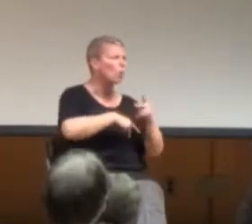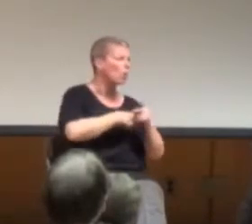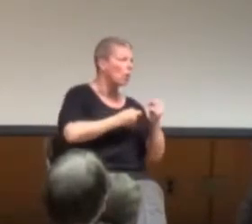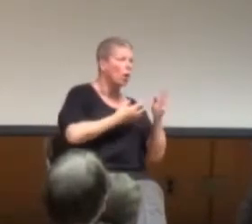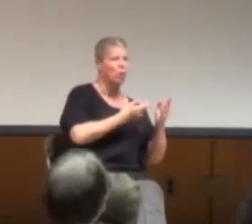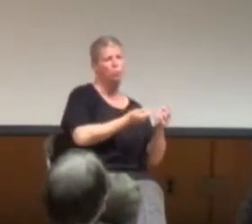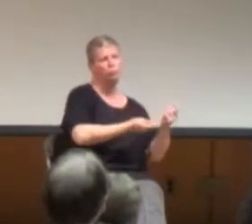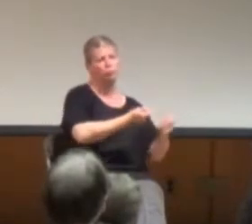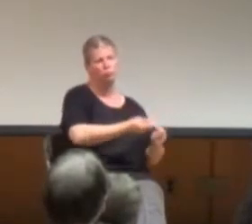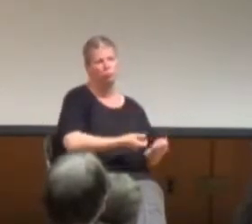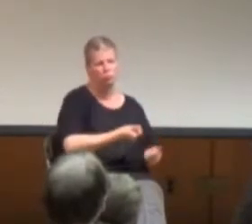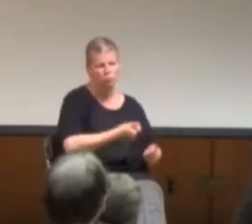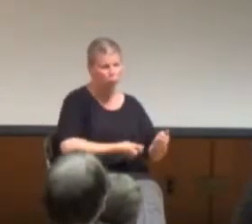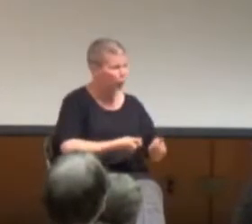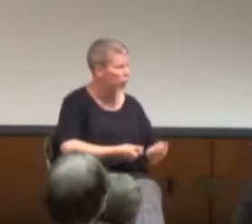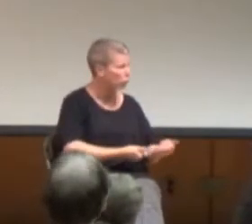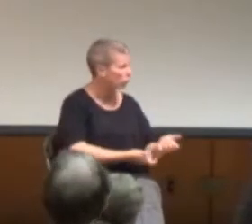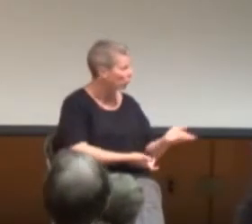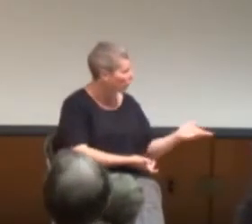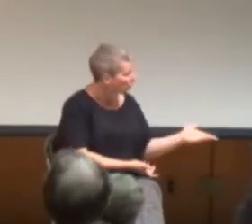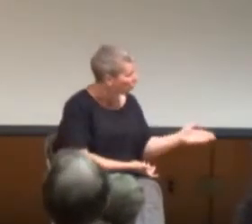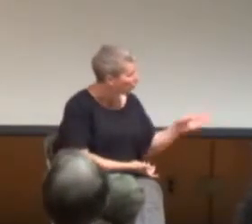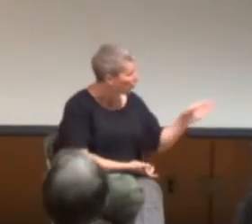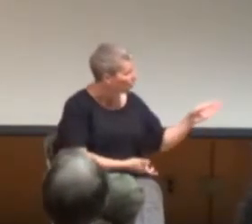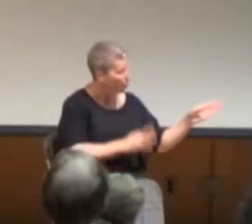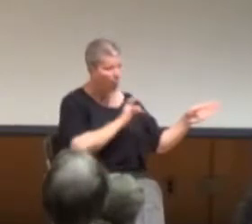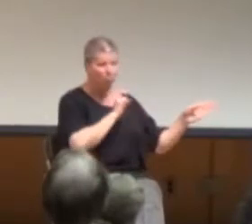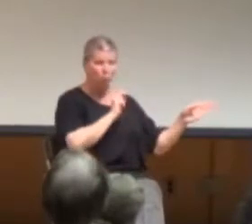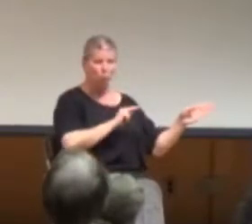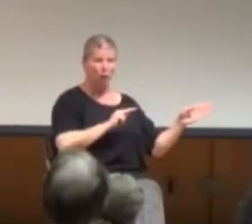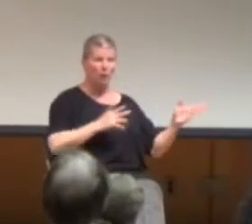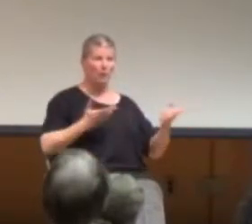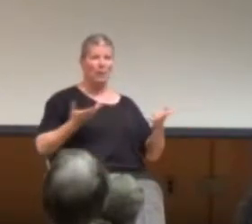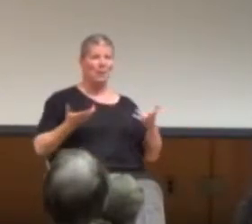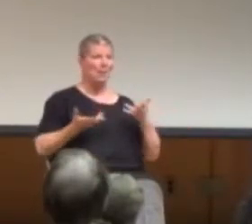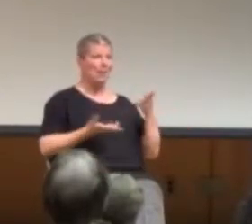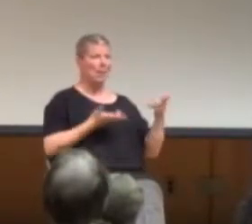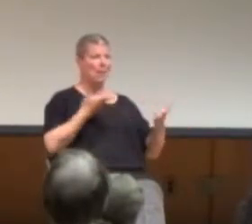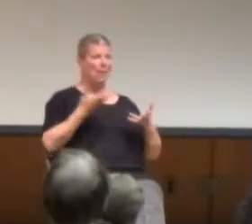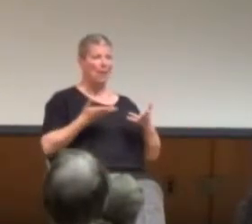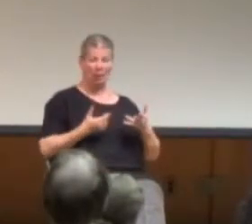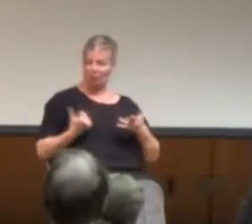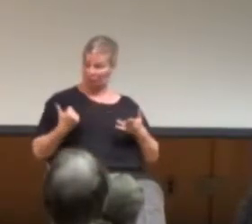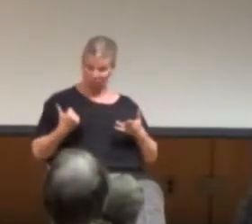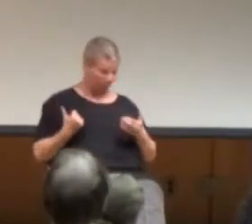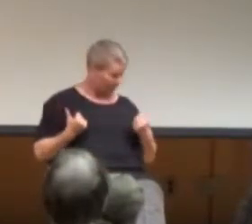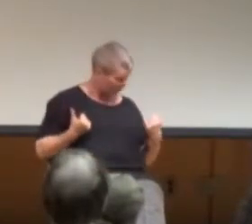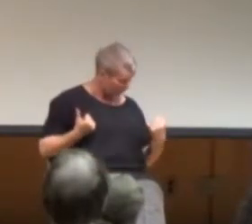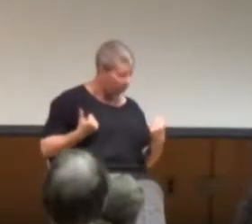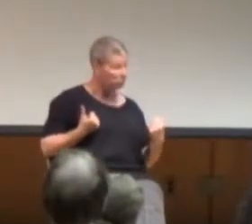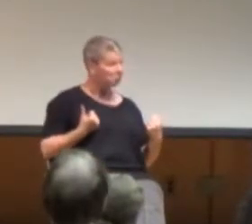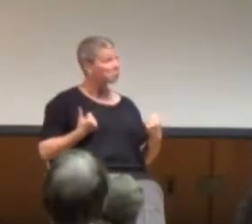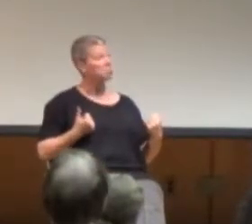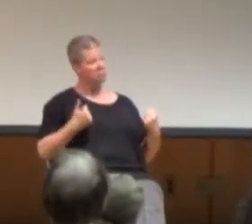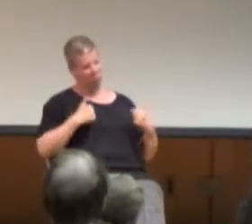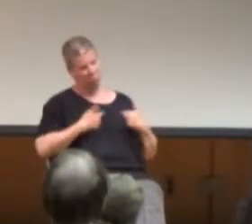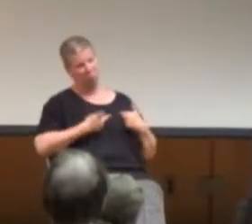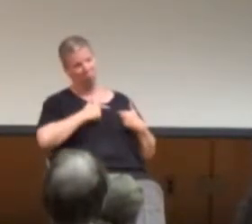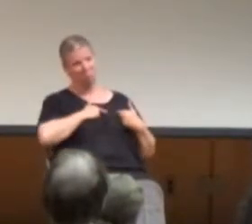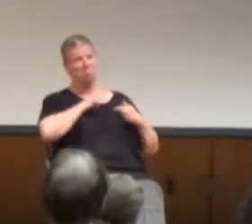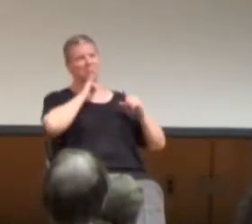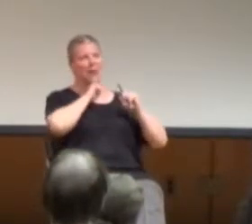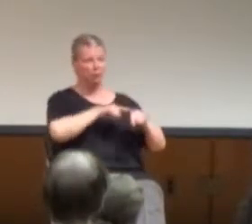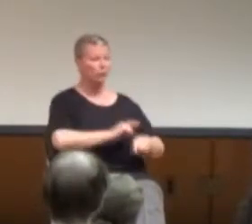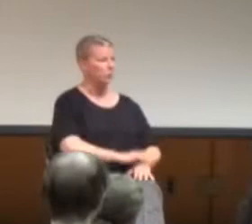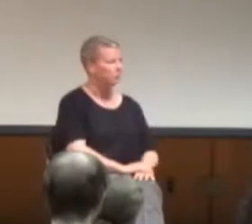I would take it. I can. If you don't want to take it, I would take it. Um. Okay.